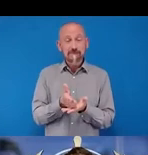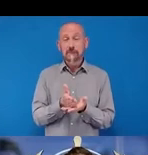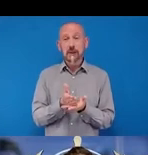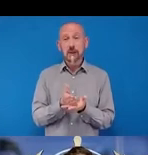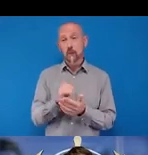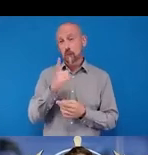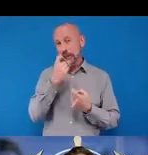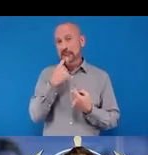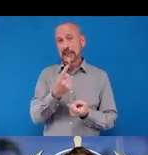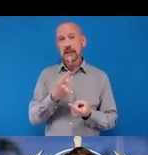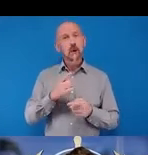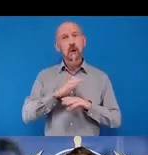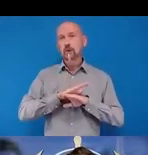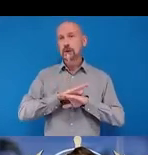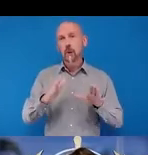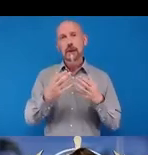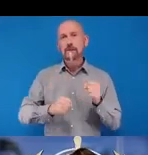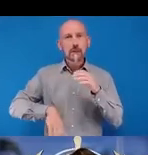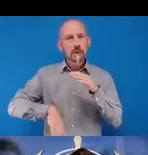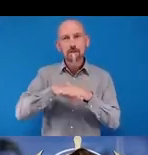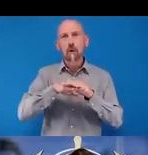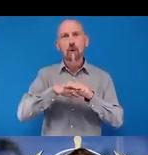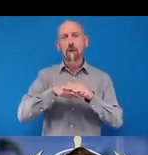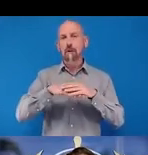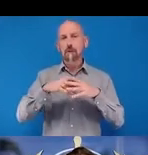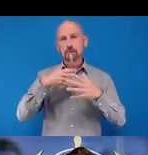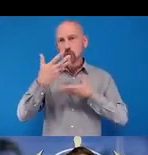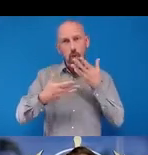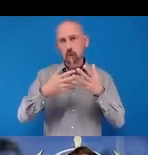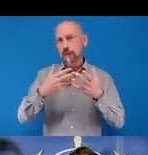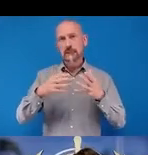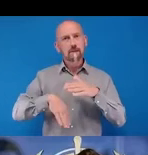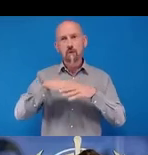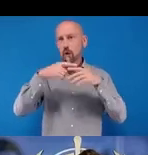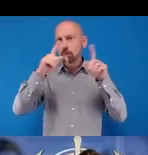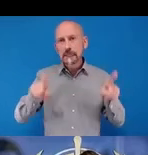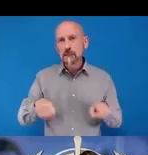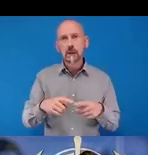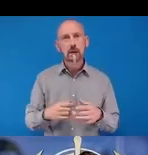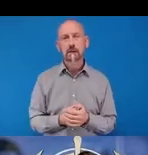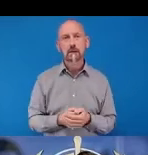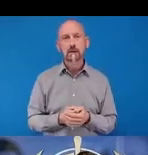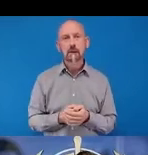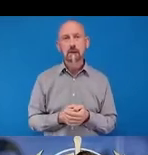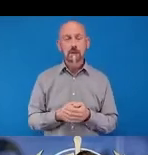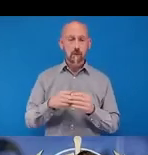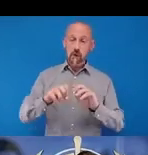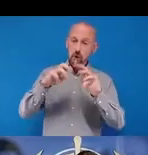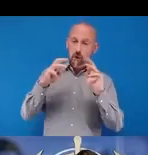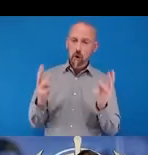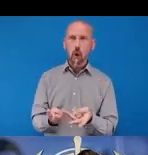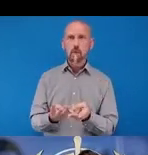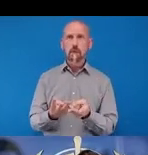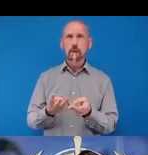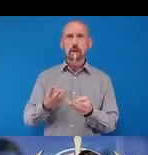whole picture in terms of the global need for eye care and these numbers.